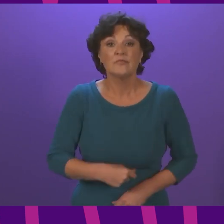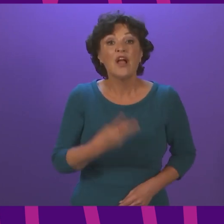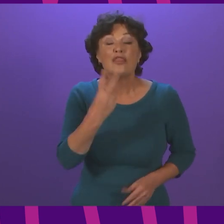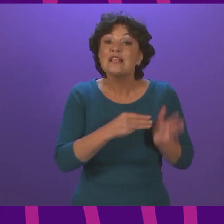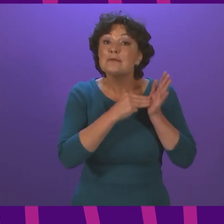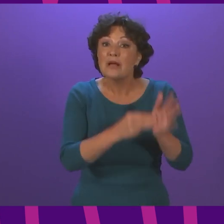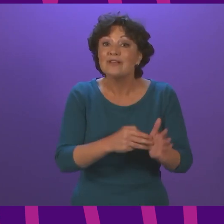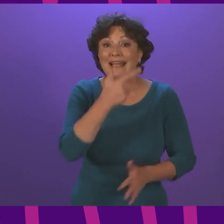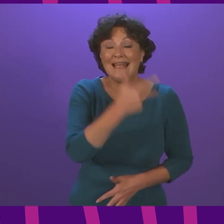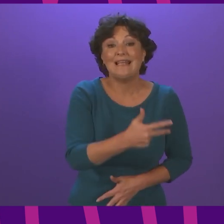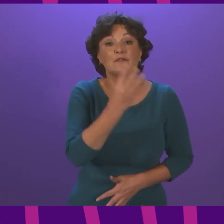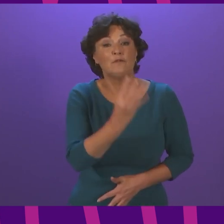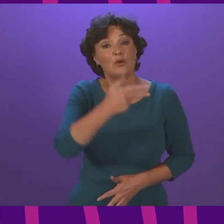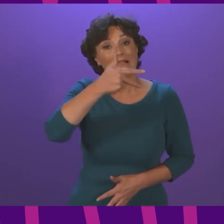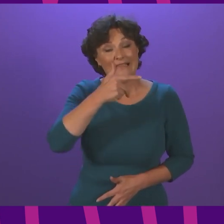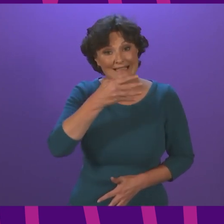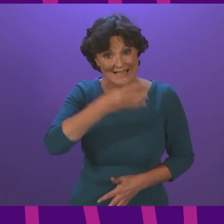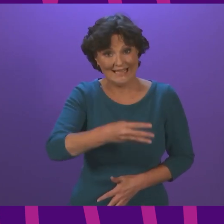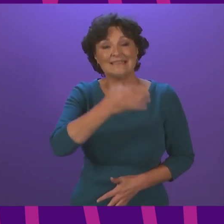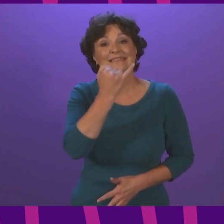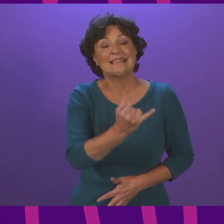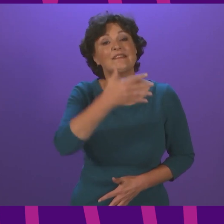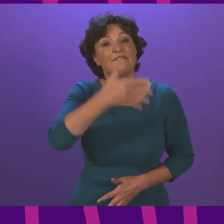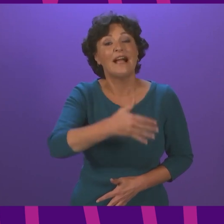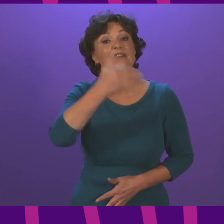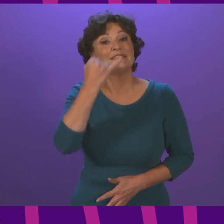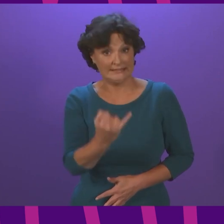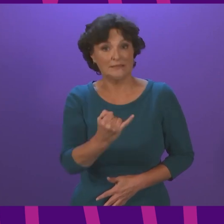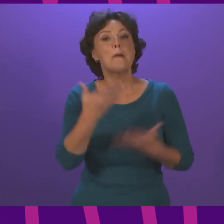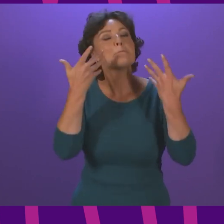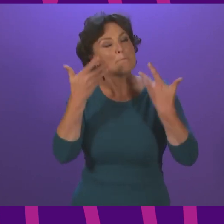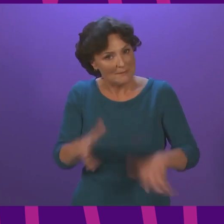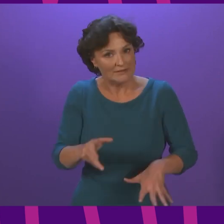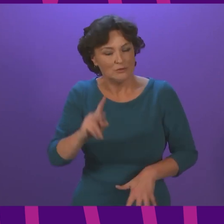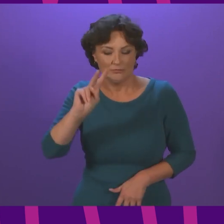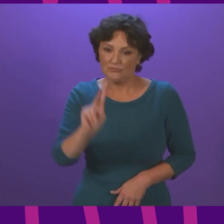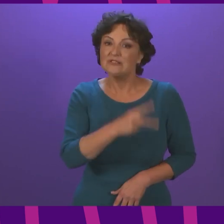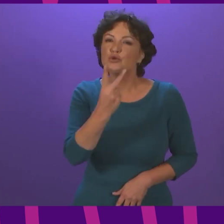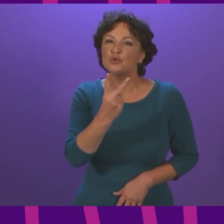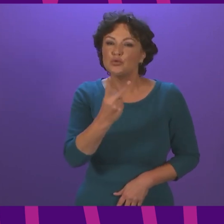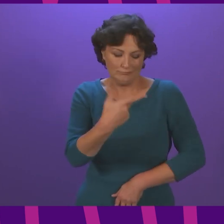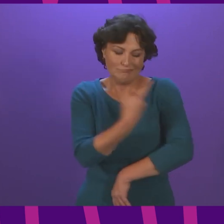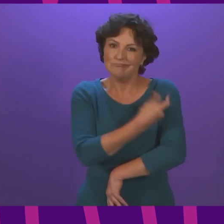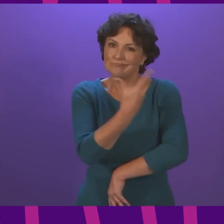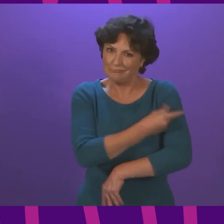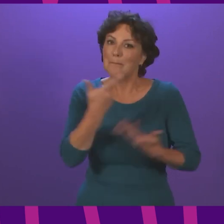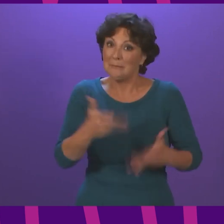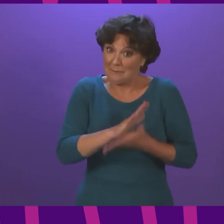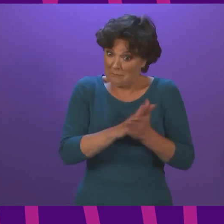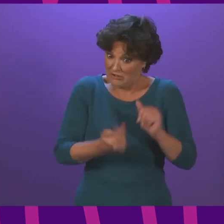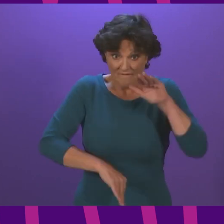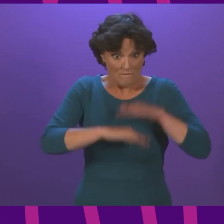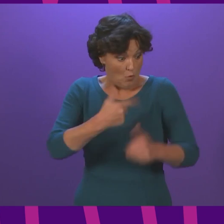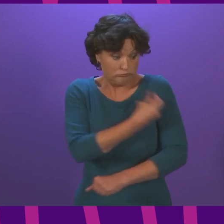,849,656 have now had both doses, and, of course, that means they are fully